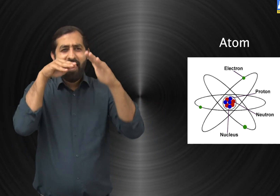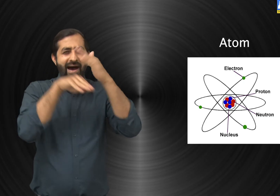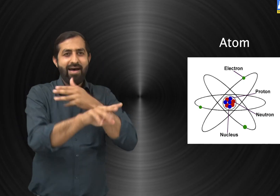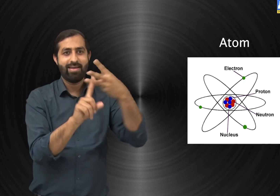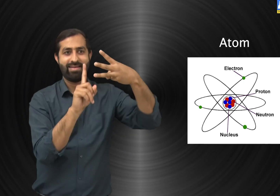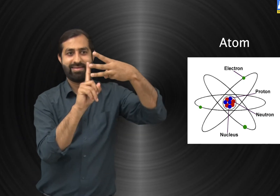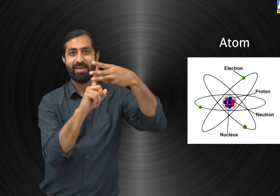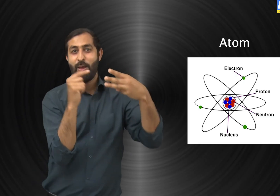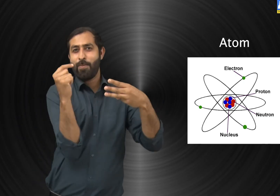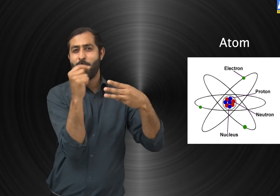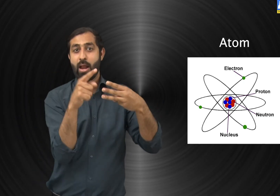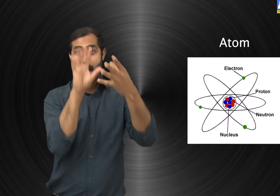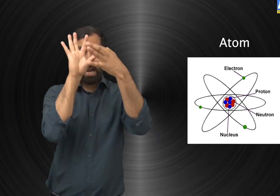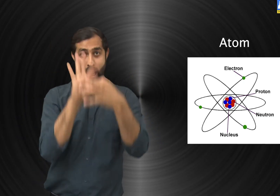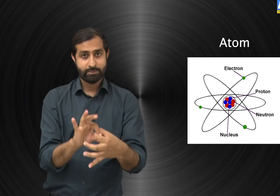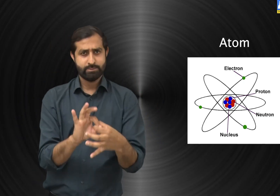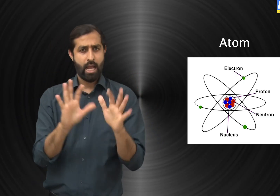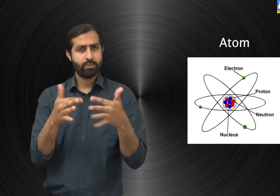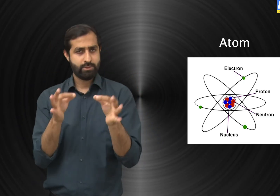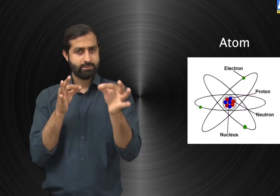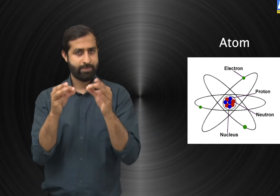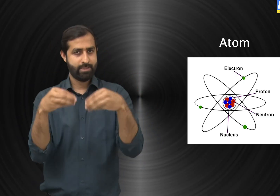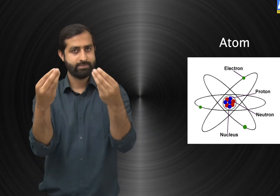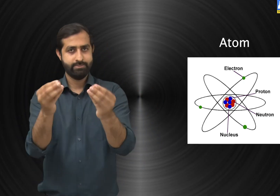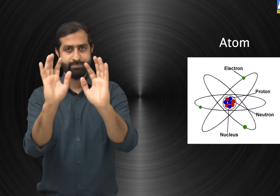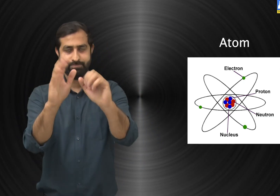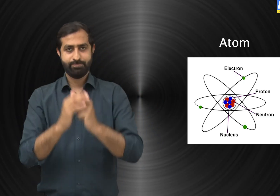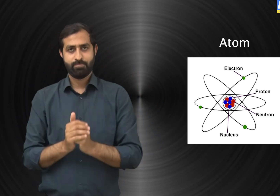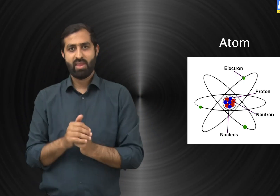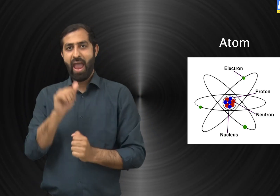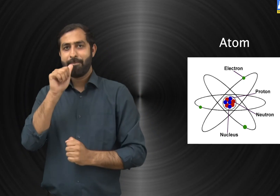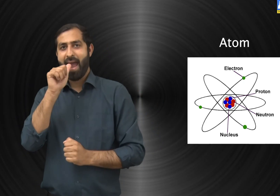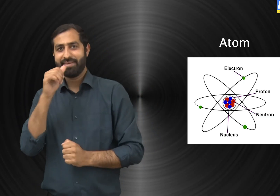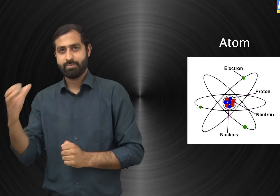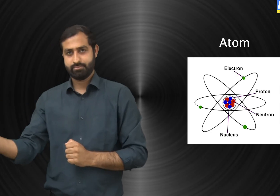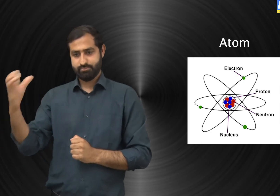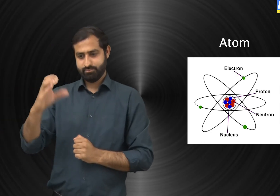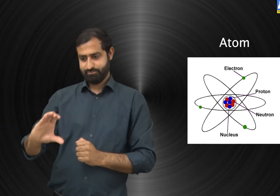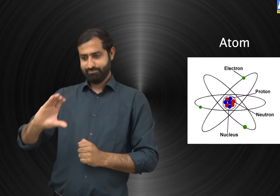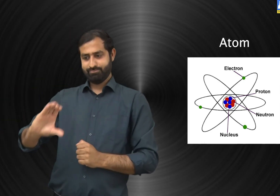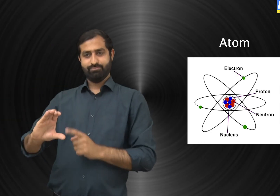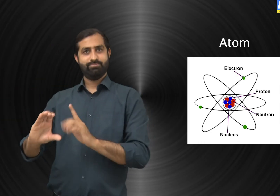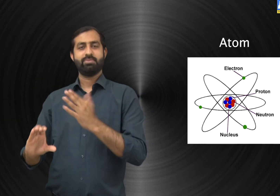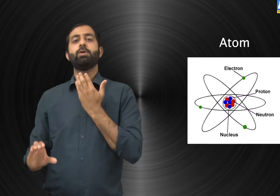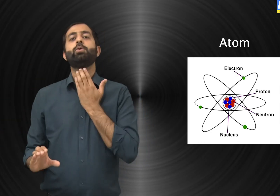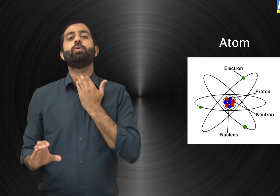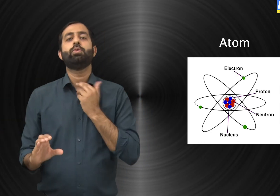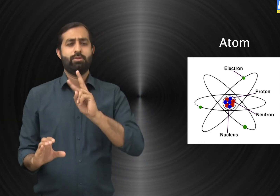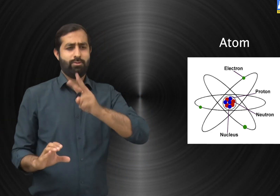form an atom. Here we will discuss about these particles of an atom. For example, when we want to create an